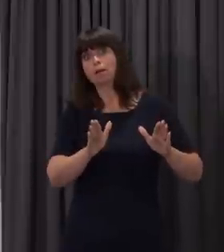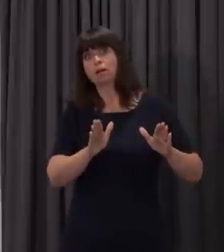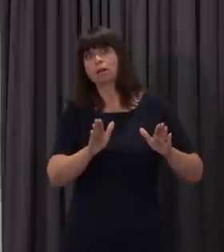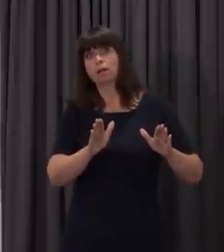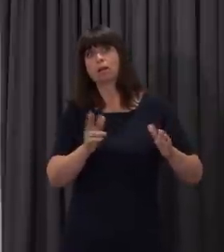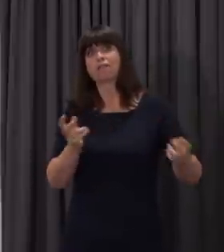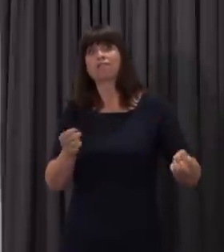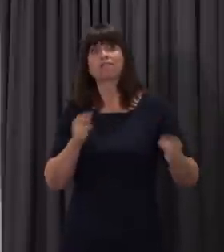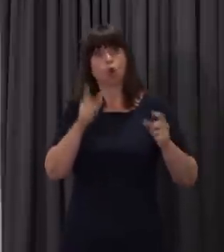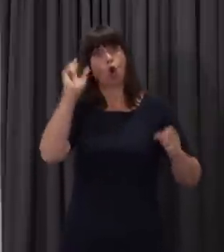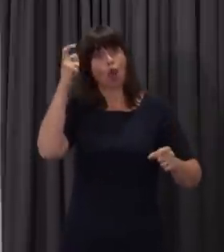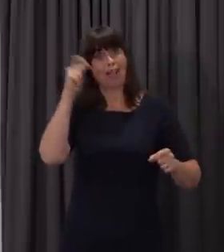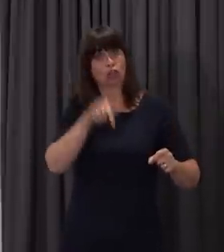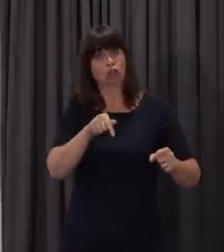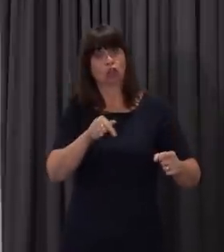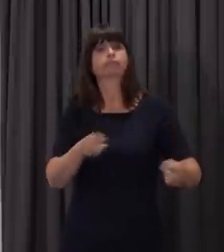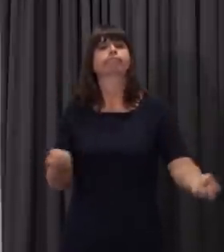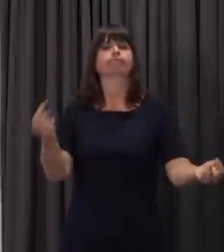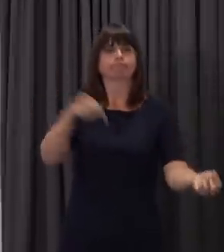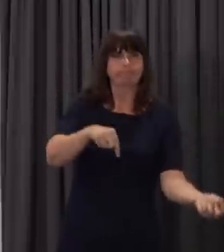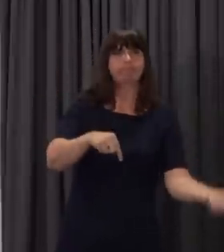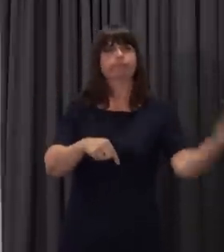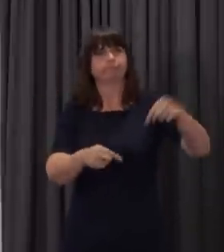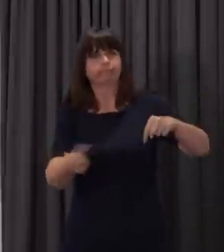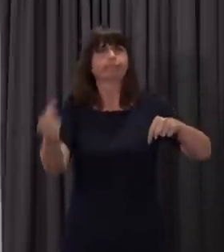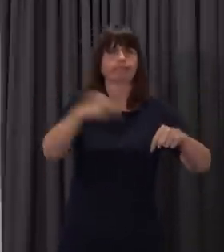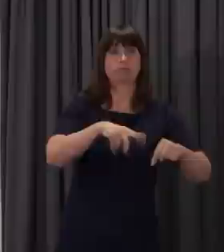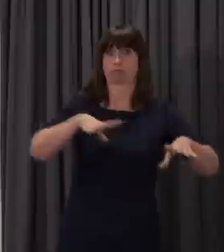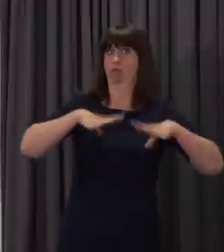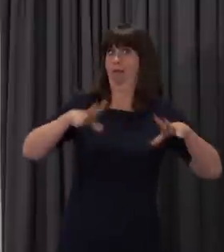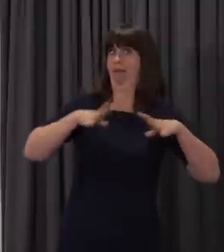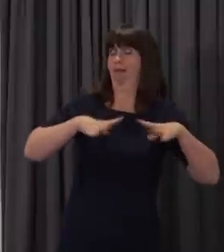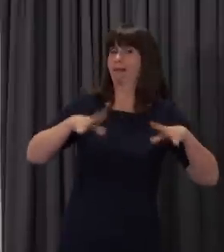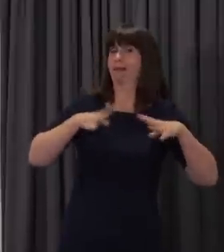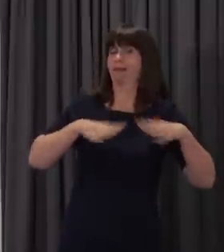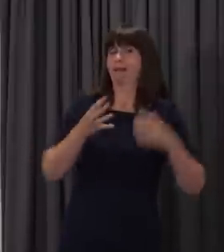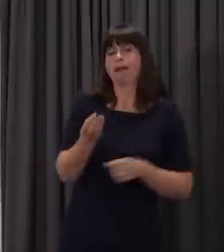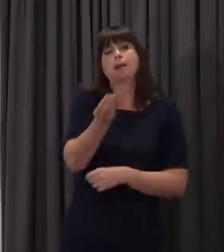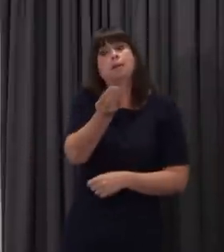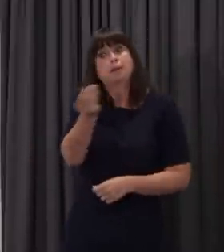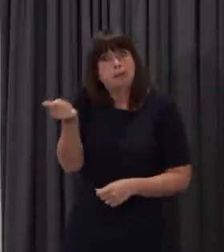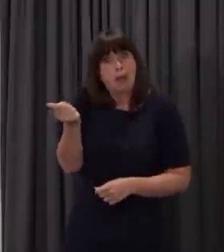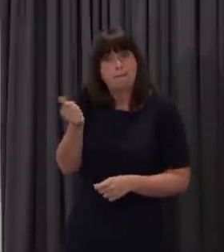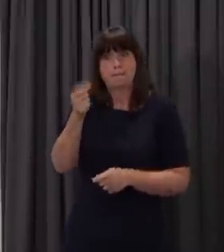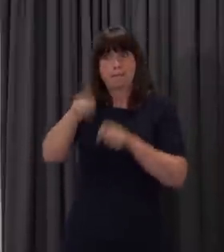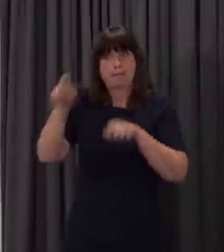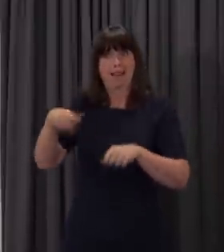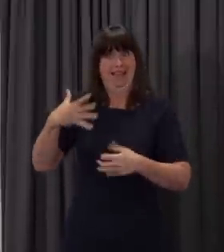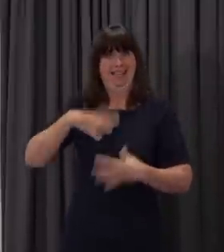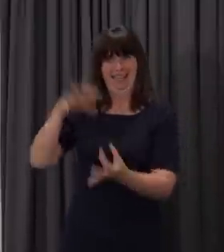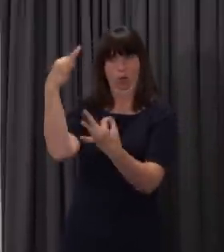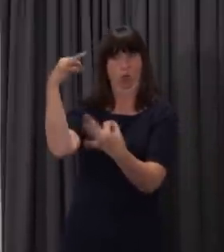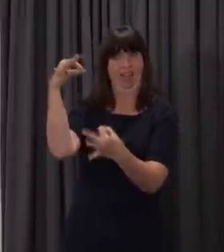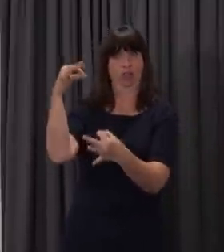face-to-face learning. They will prioritise those students requiring licence-to-practice assessments